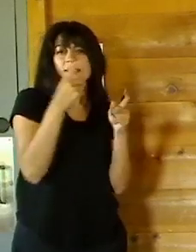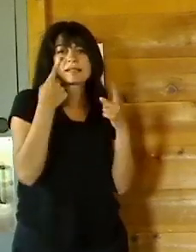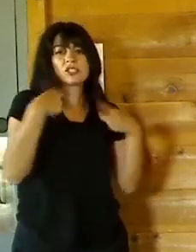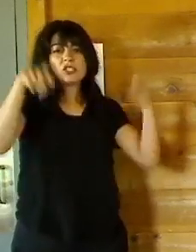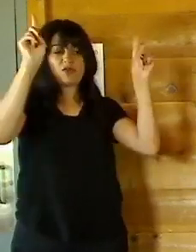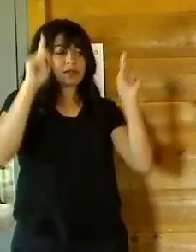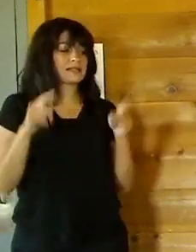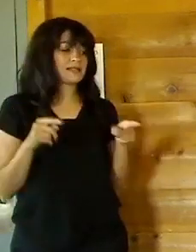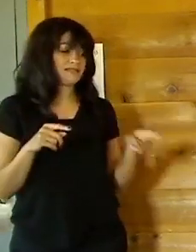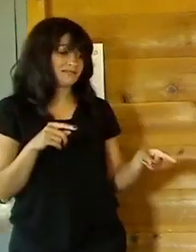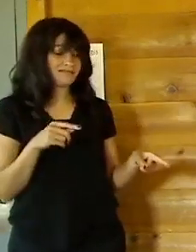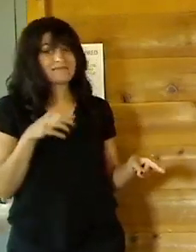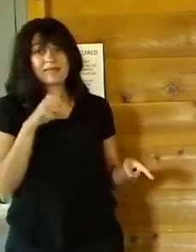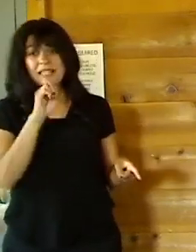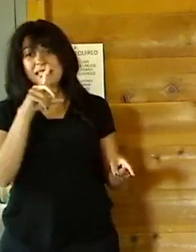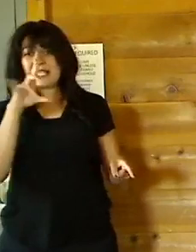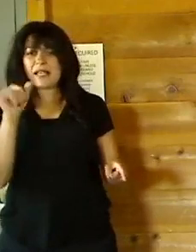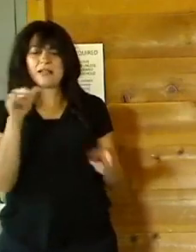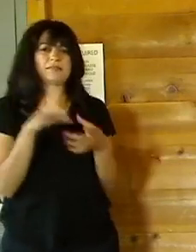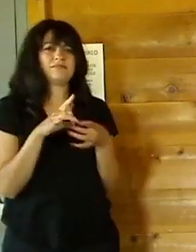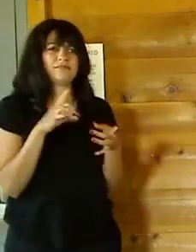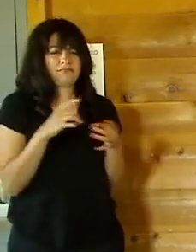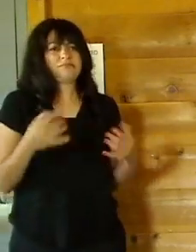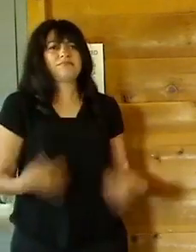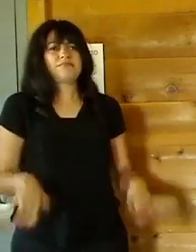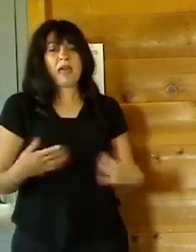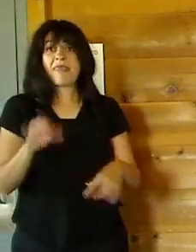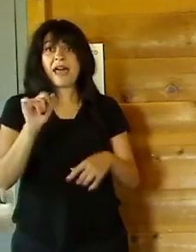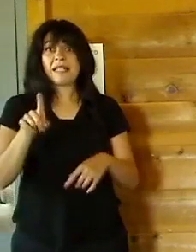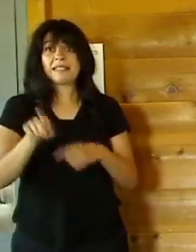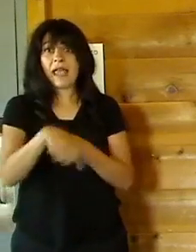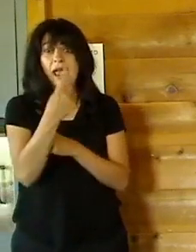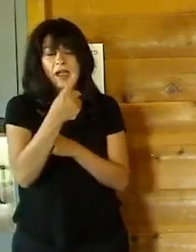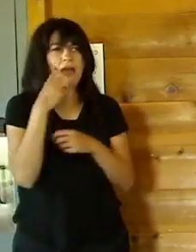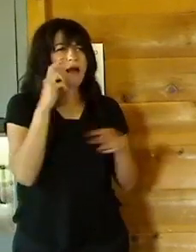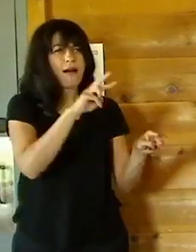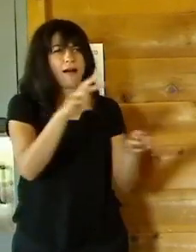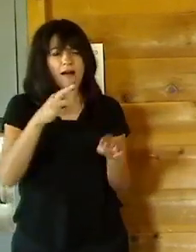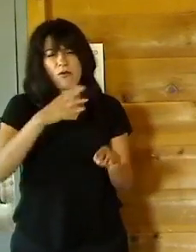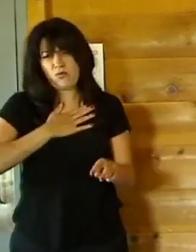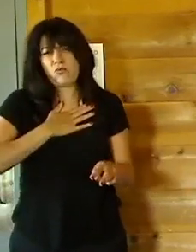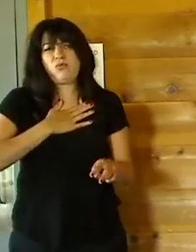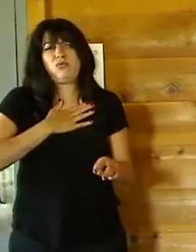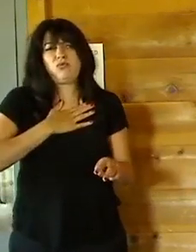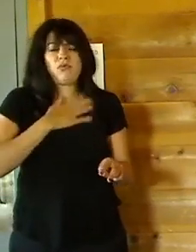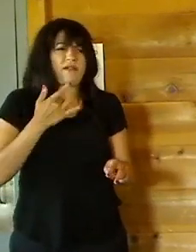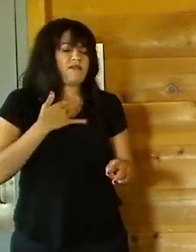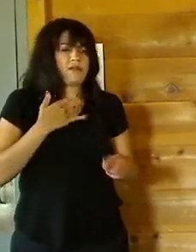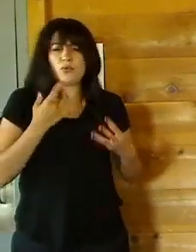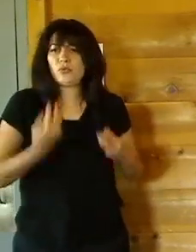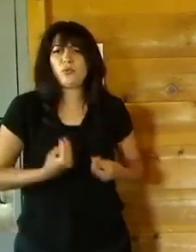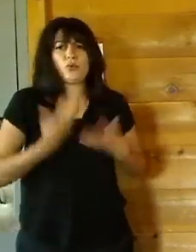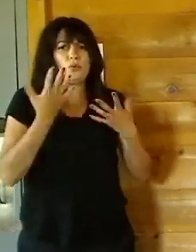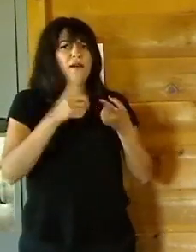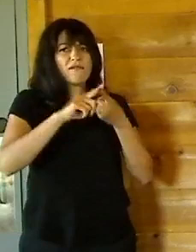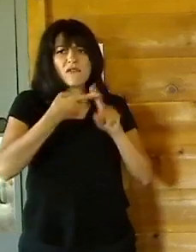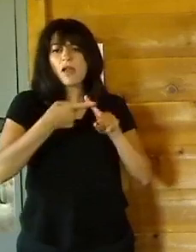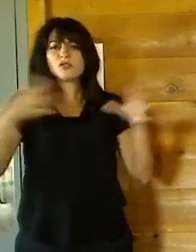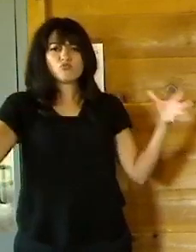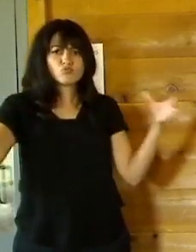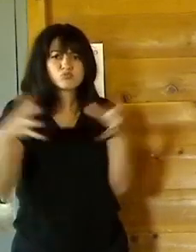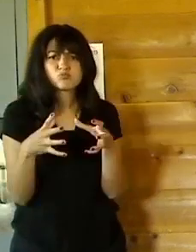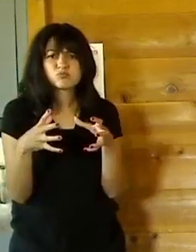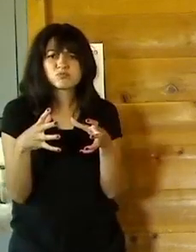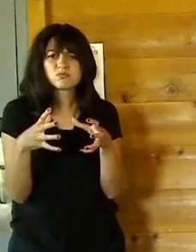And I don't need to tell you this, Mark. It's such an inspirational day always when we have our friends all come together and